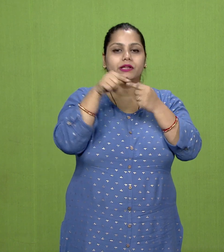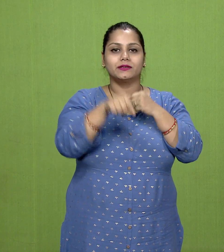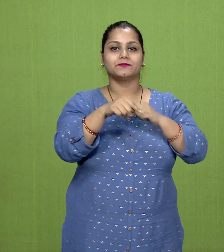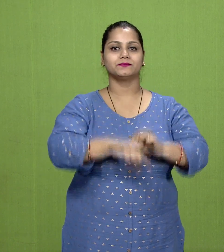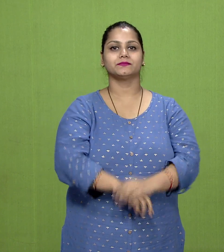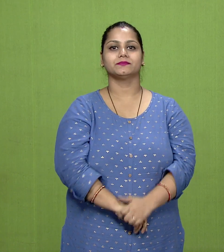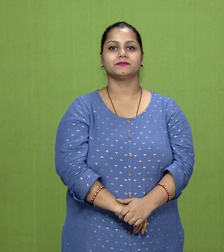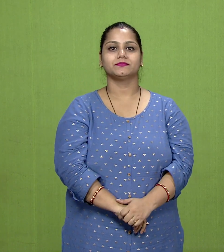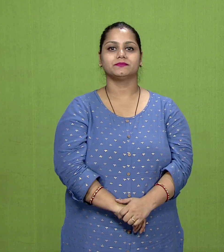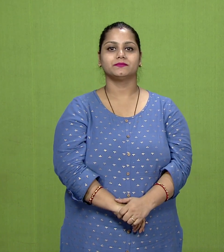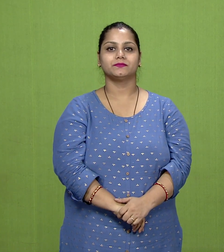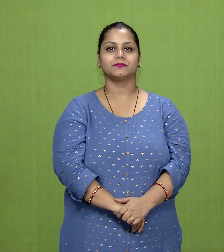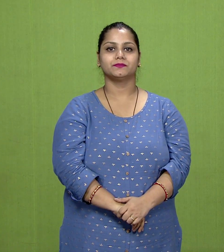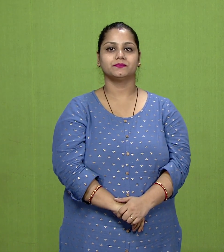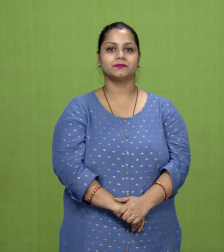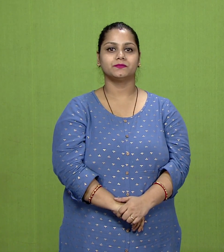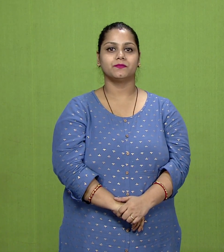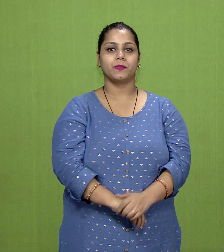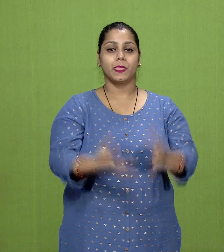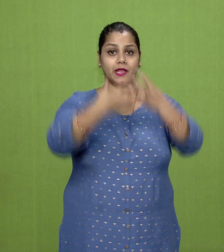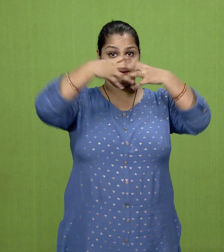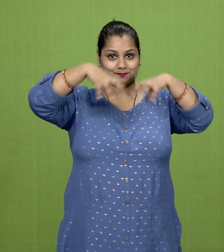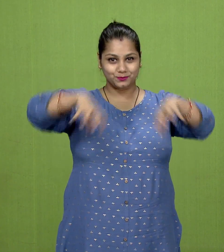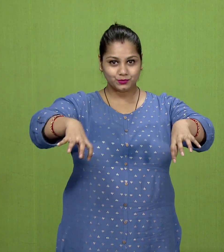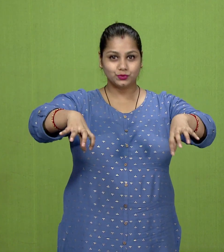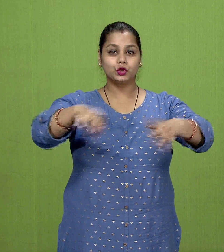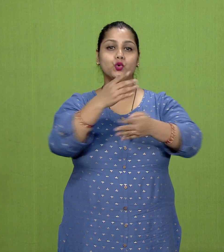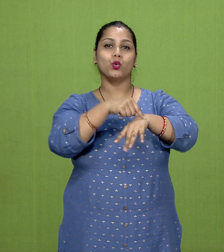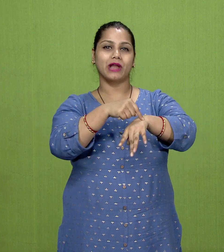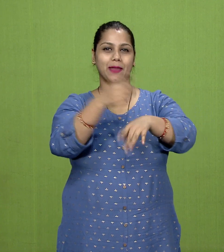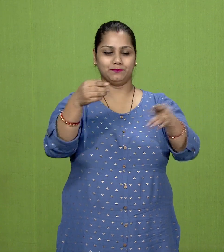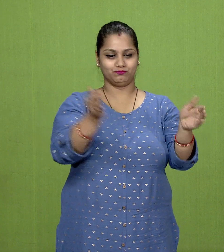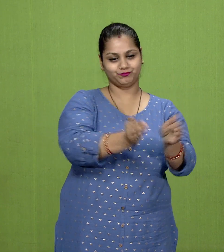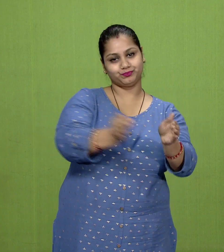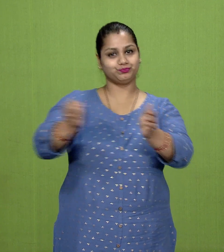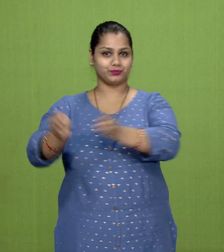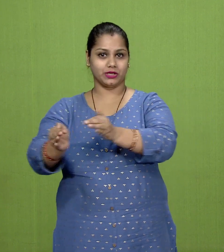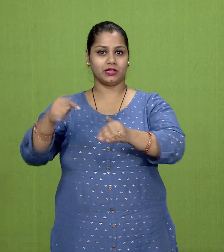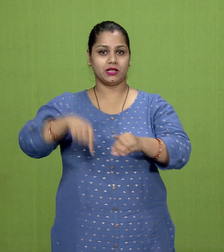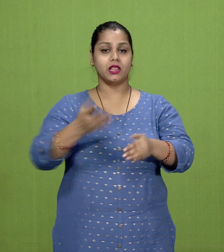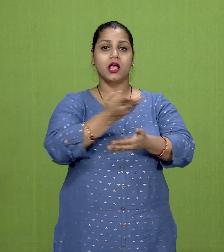divided into two periods of about equal duration